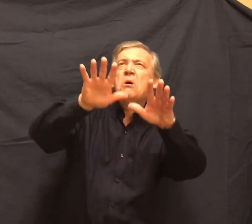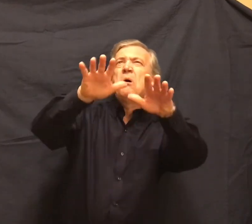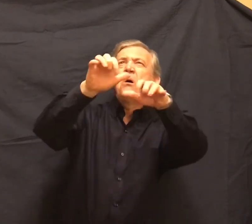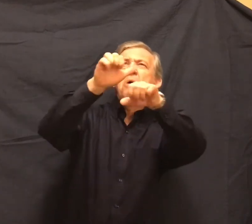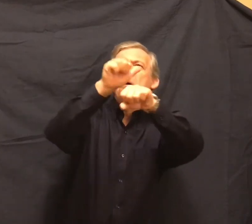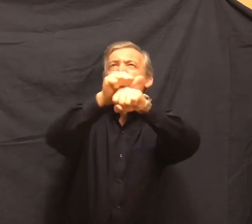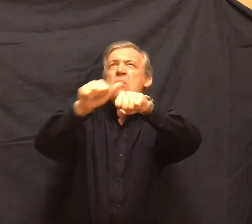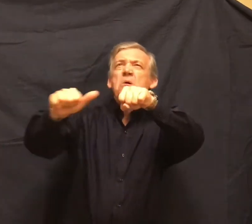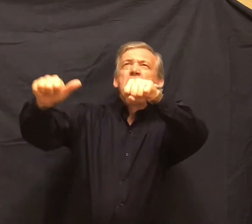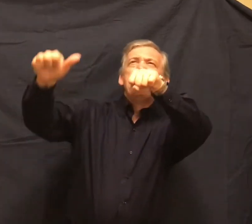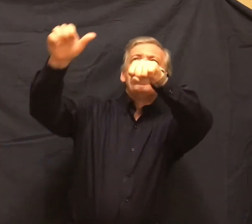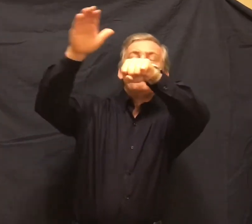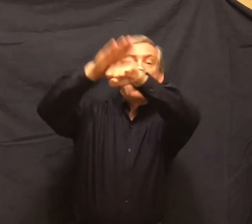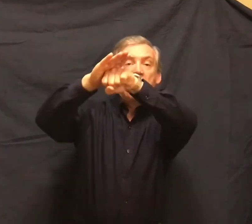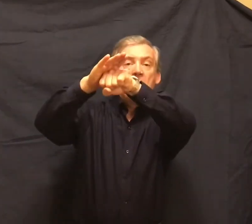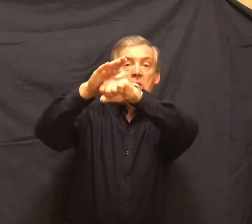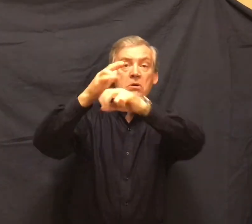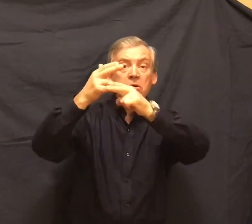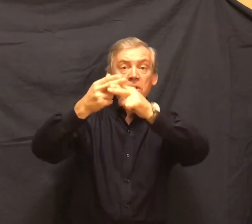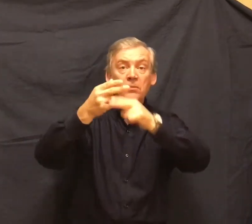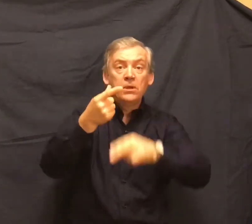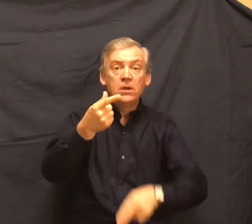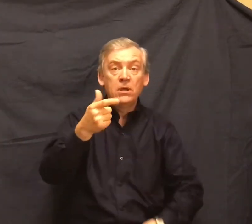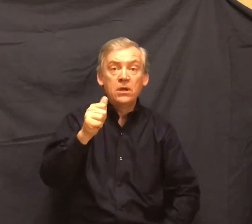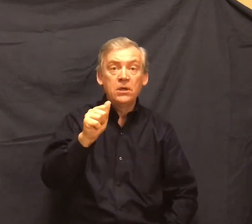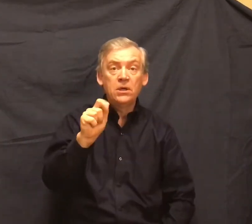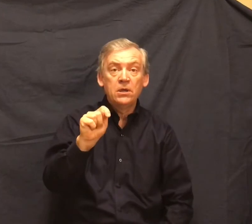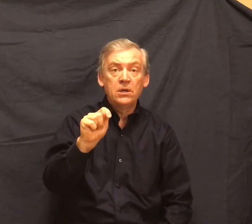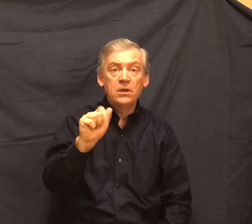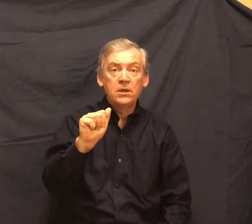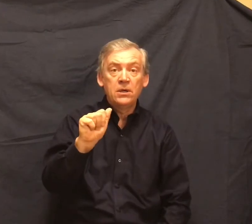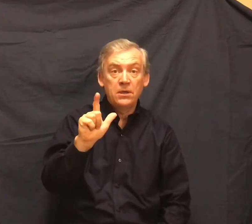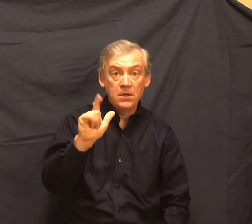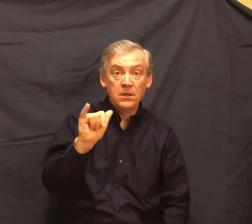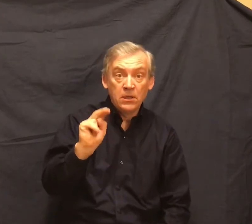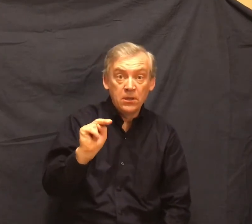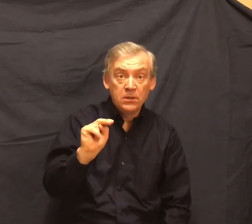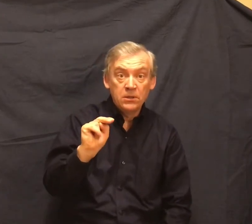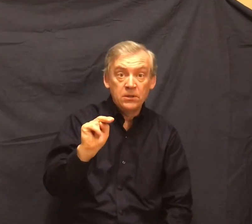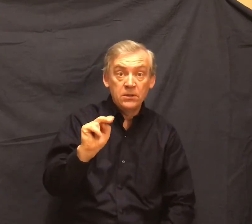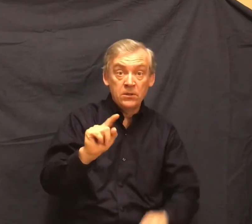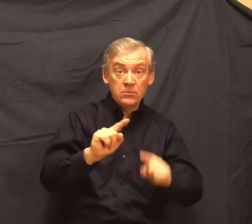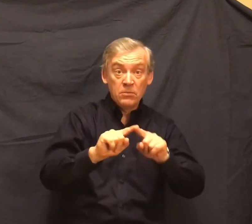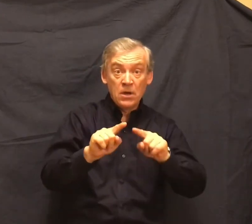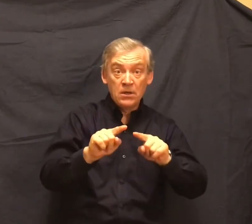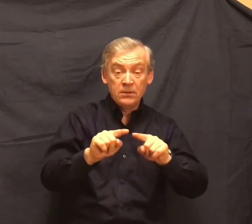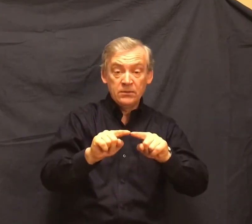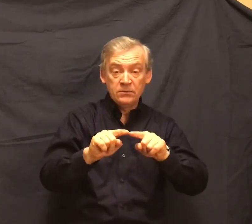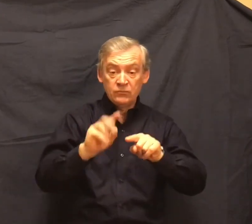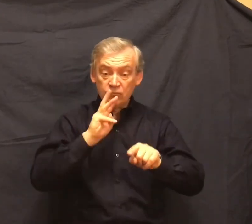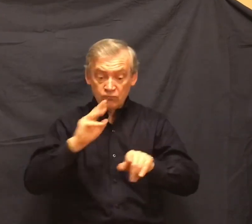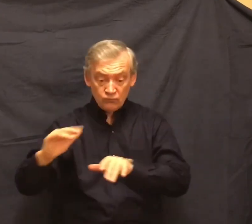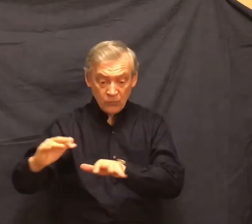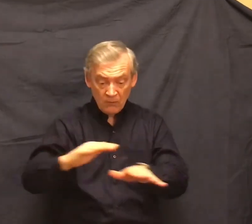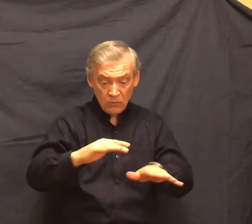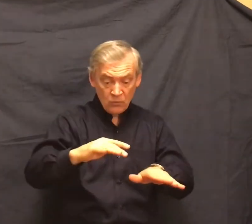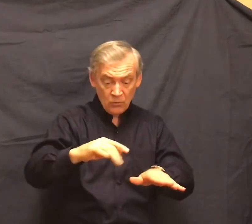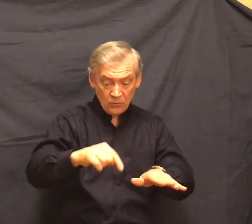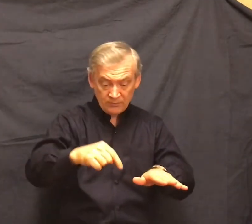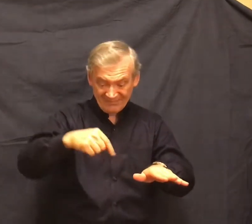mountains, but on the valley side, the water is lined with trees.